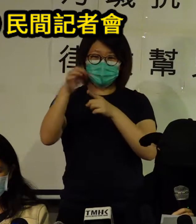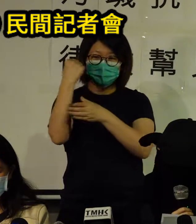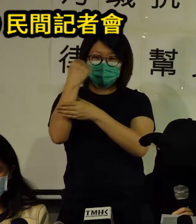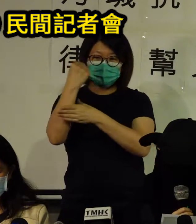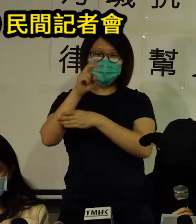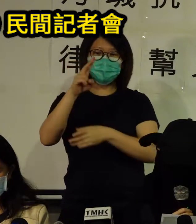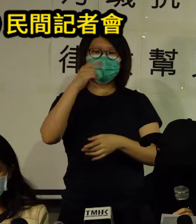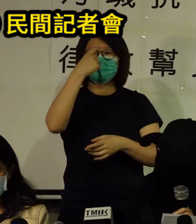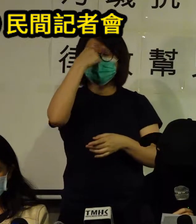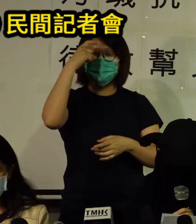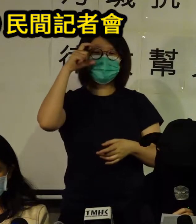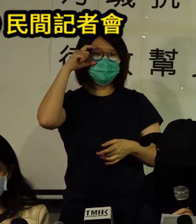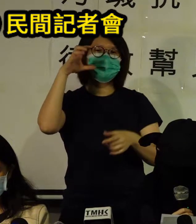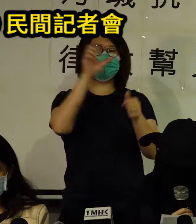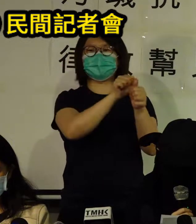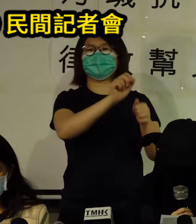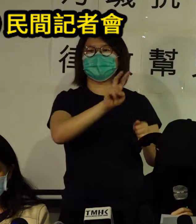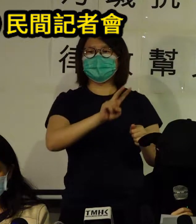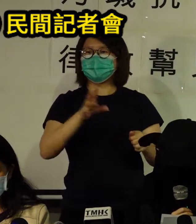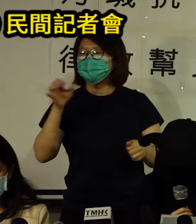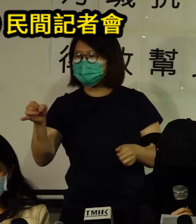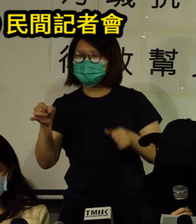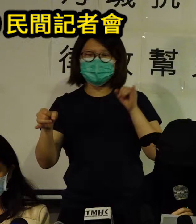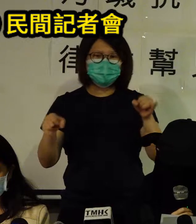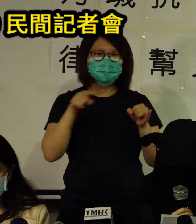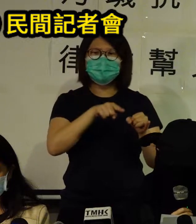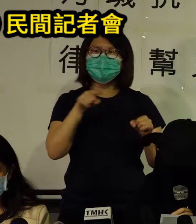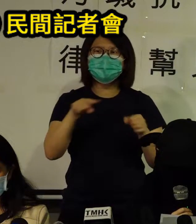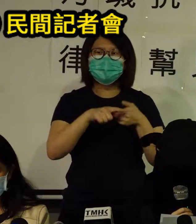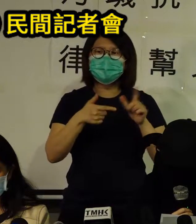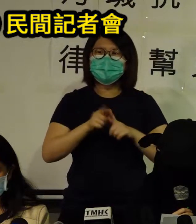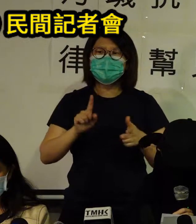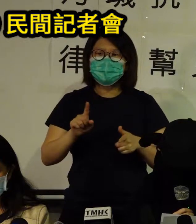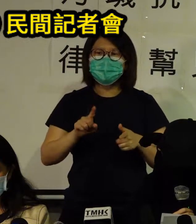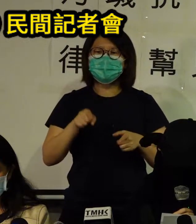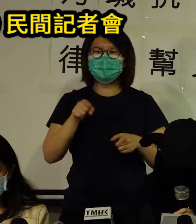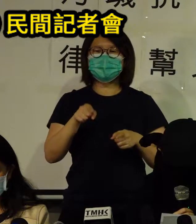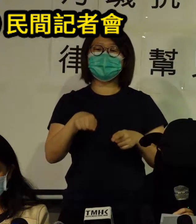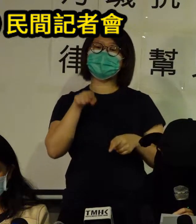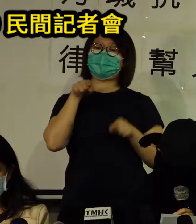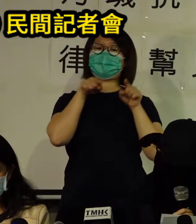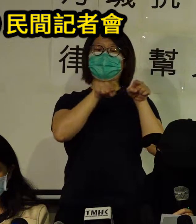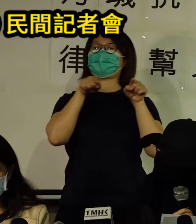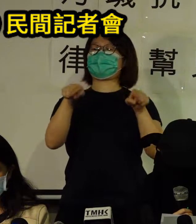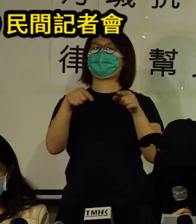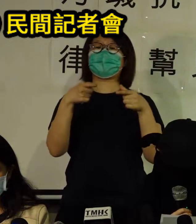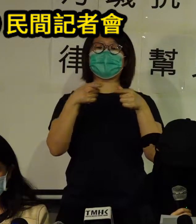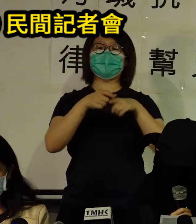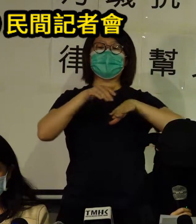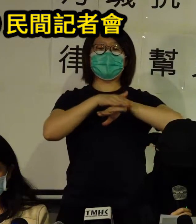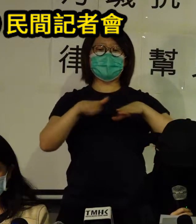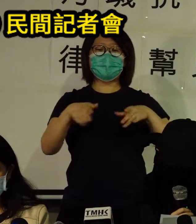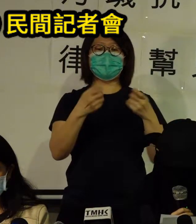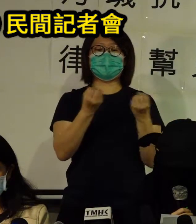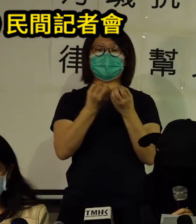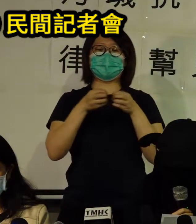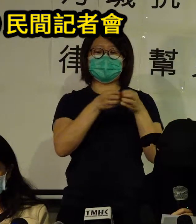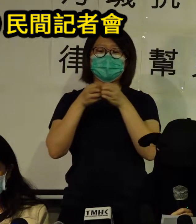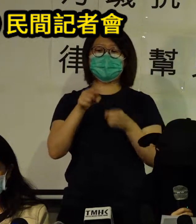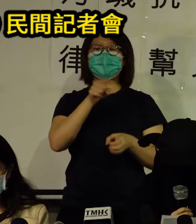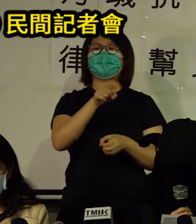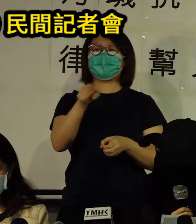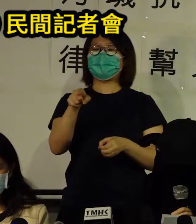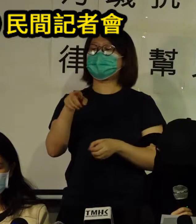are any precursors to the yet larger scale political persecutions we are seeing today